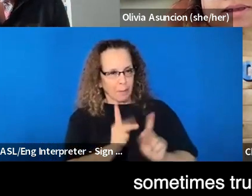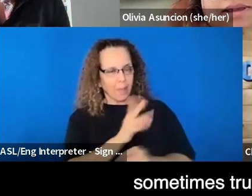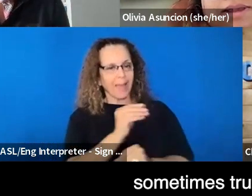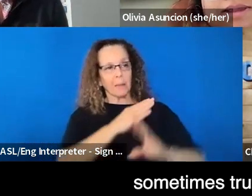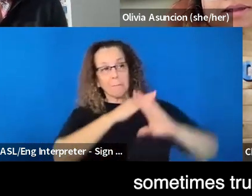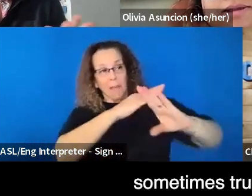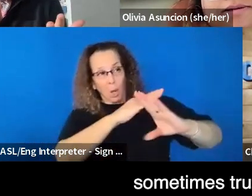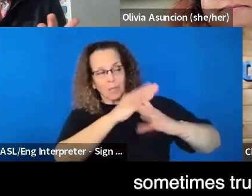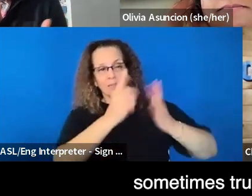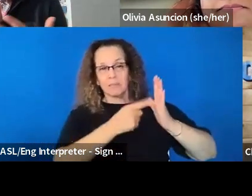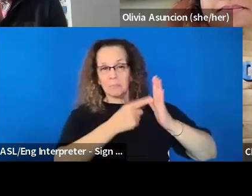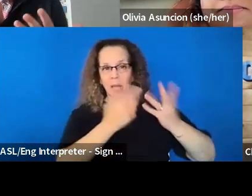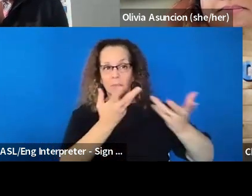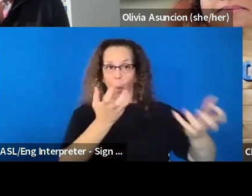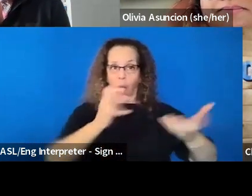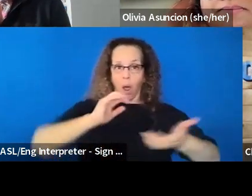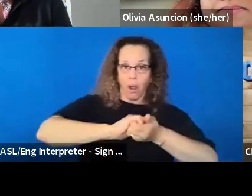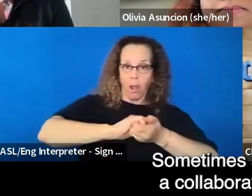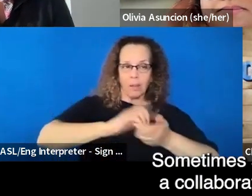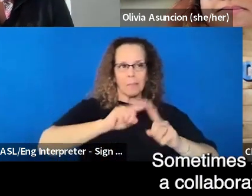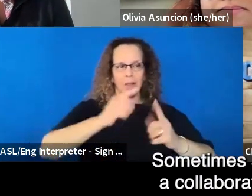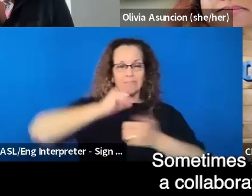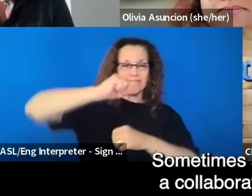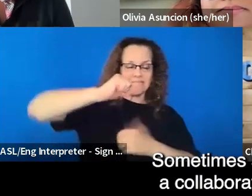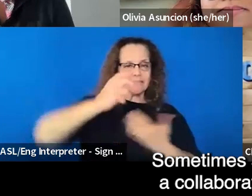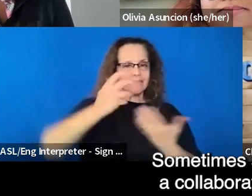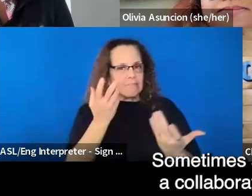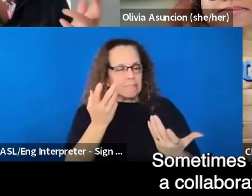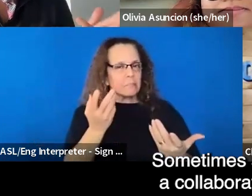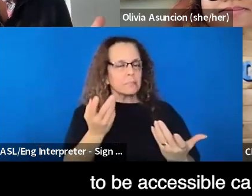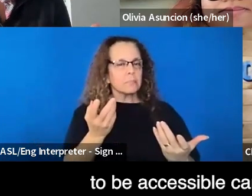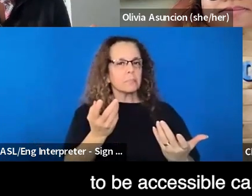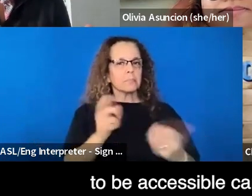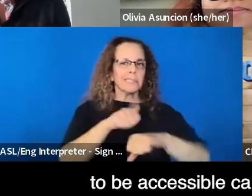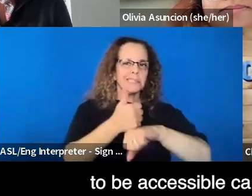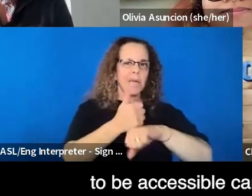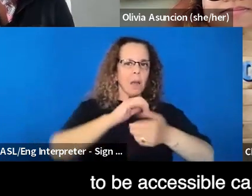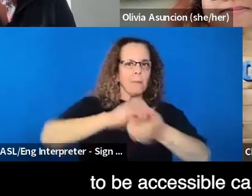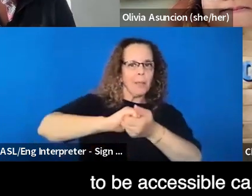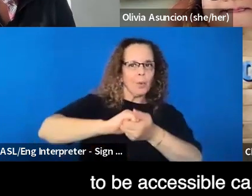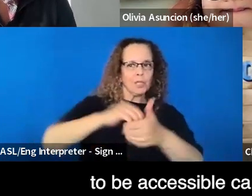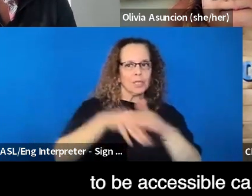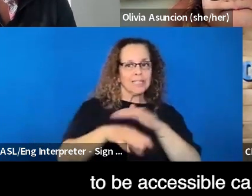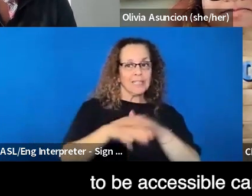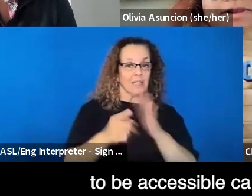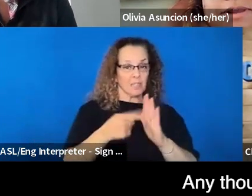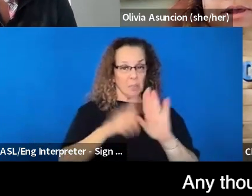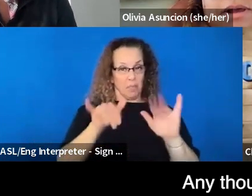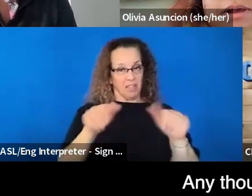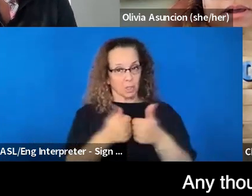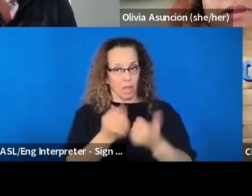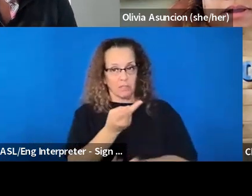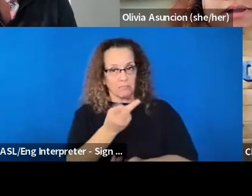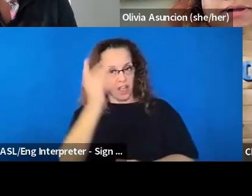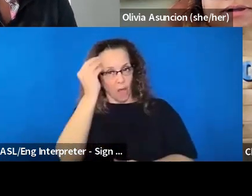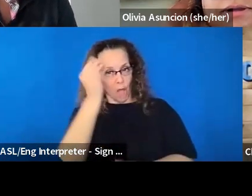sometimes too, right? Sometimes setting up a collaboration itself to be accessible can be a challenge. Any thoughts?